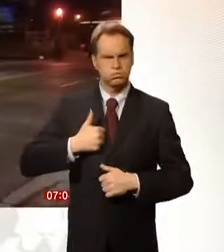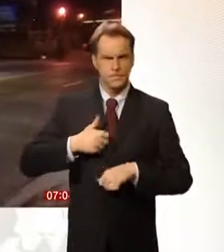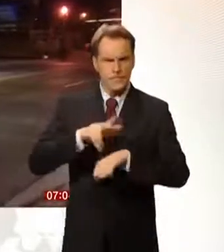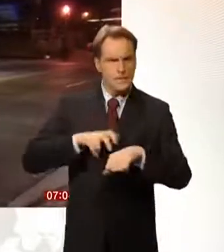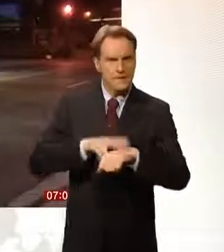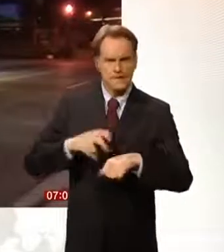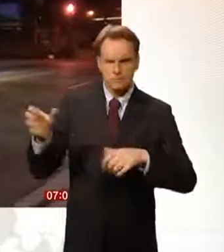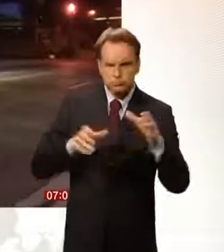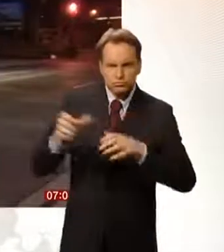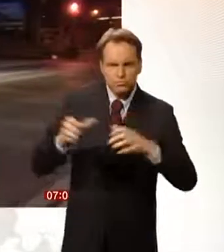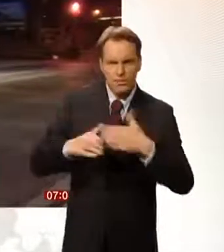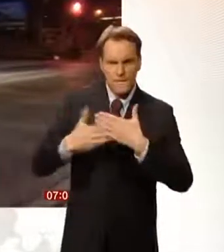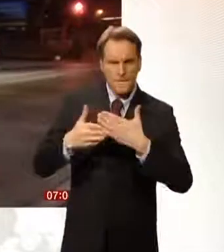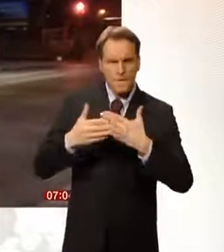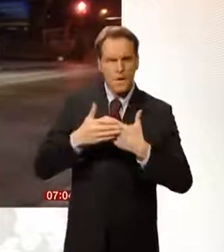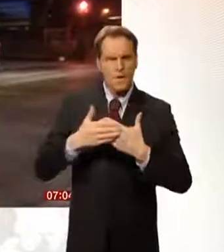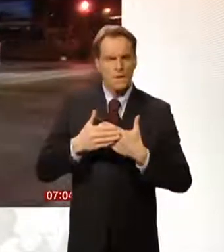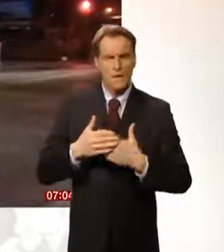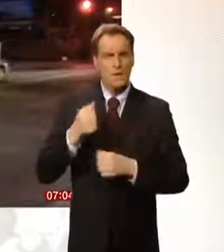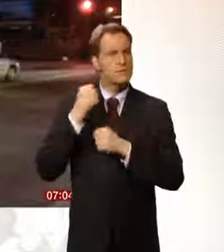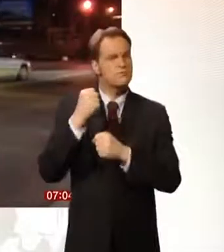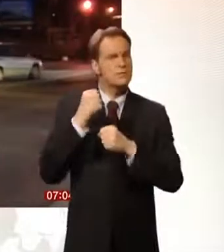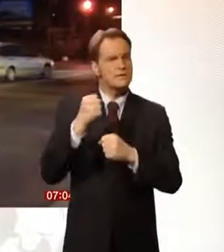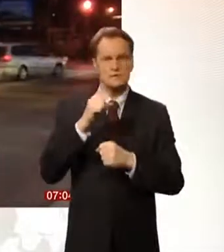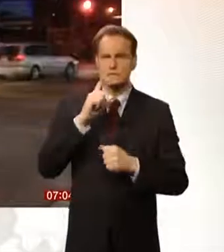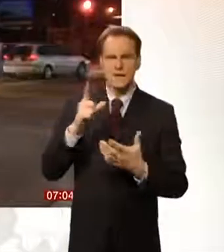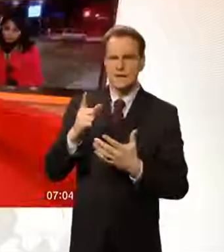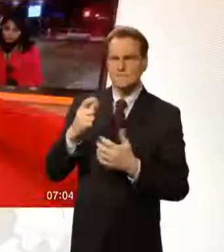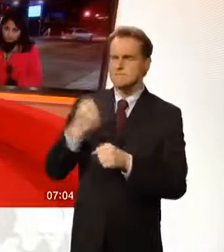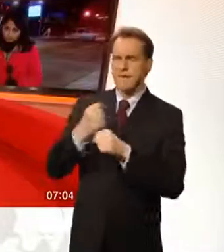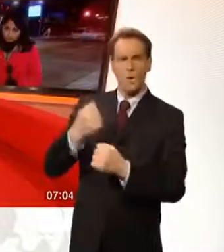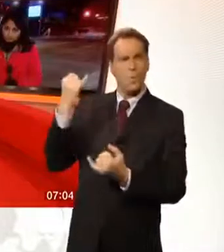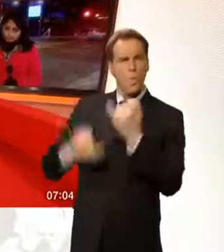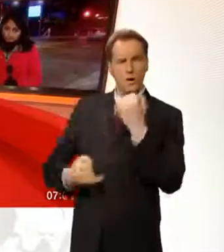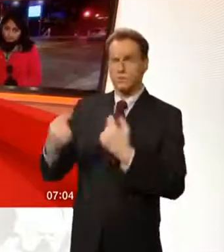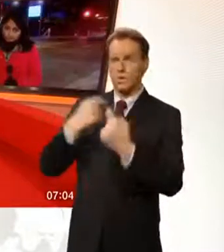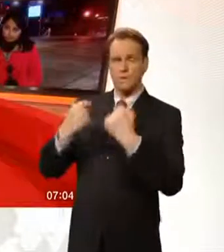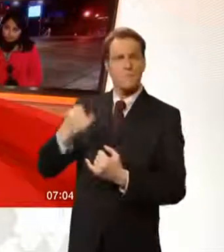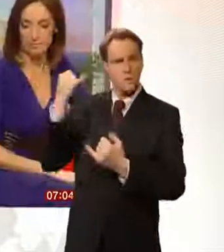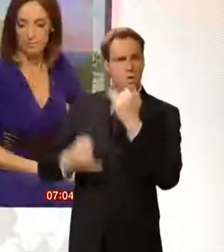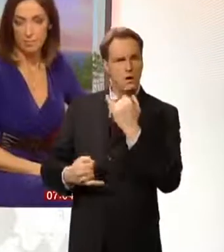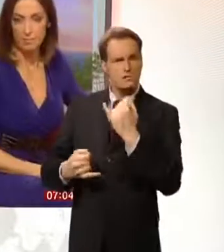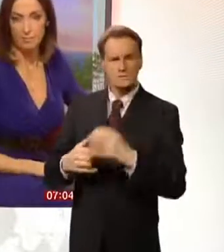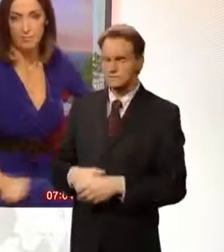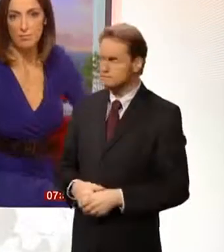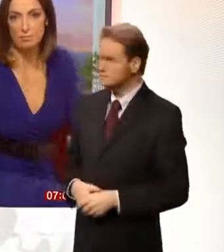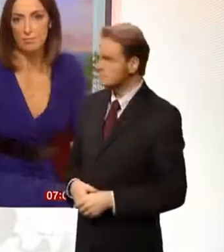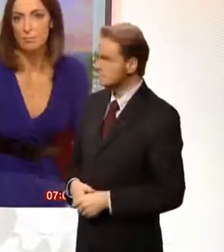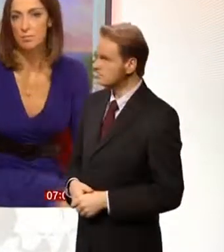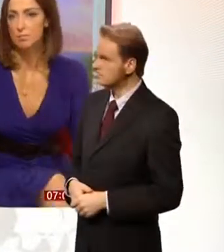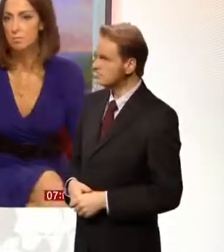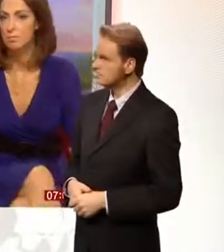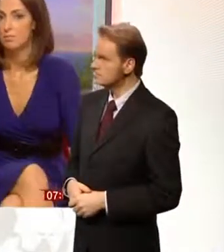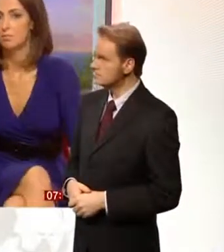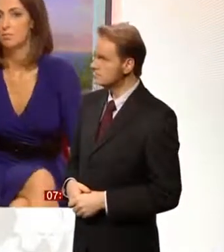But one that protesters say is simply antagonizing them. Rajini, thank you very much indeed. In other news this